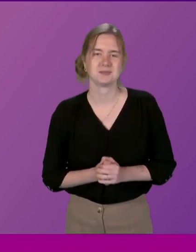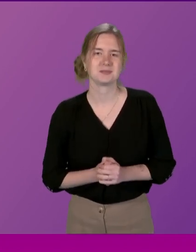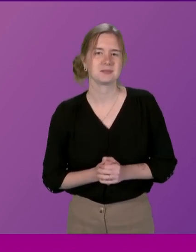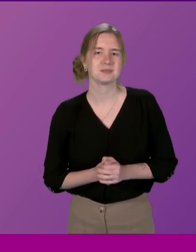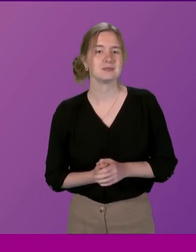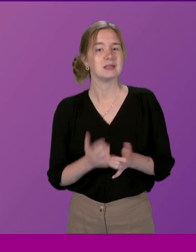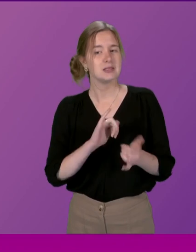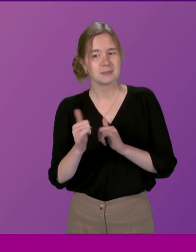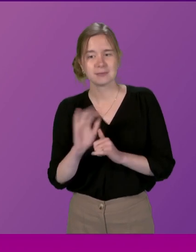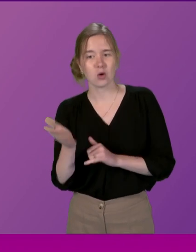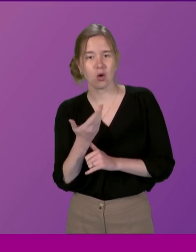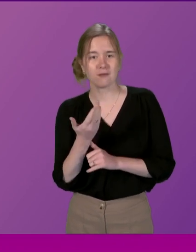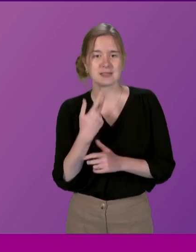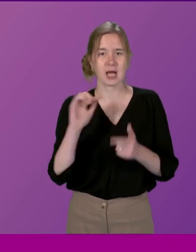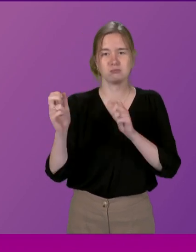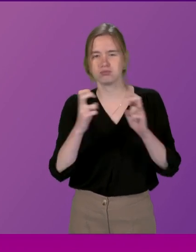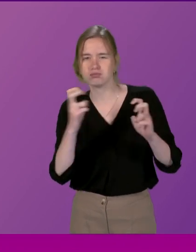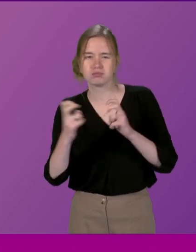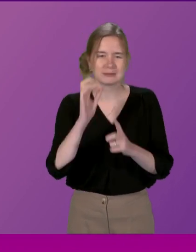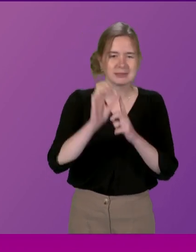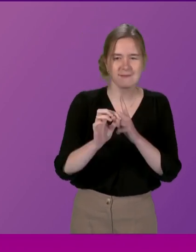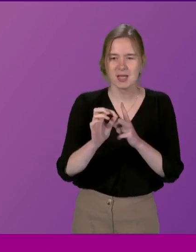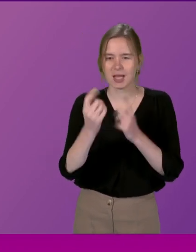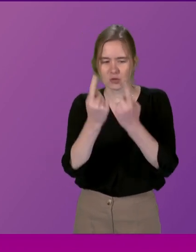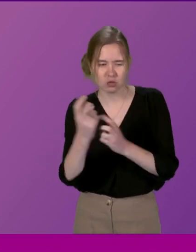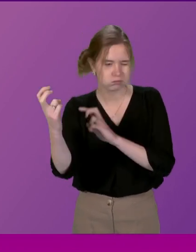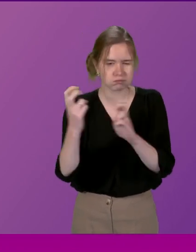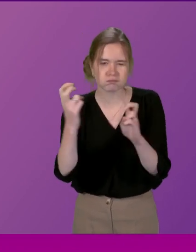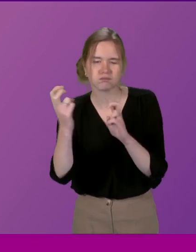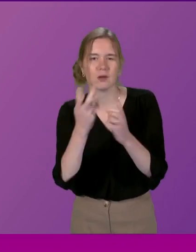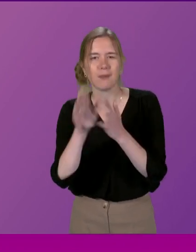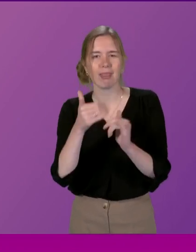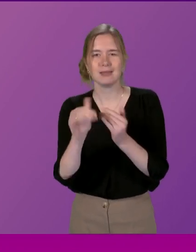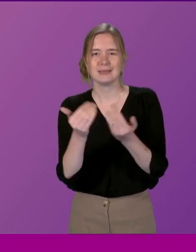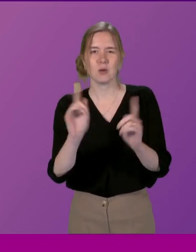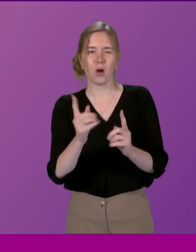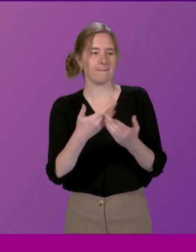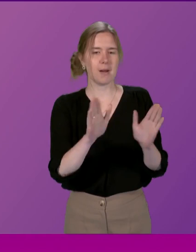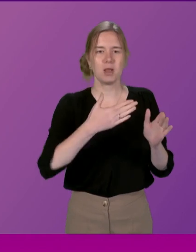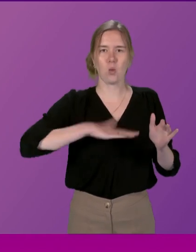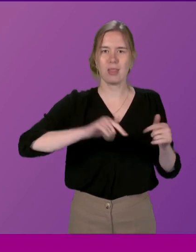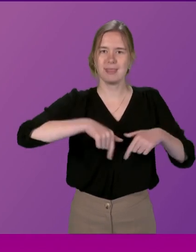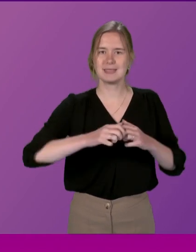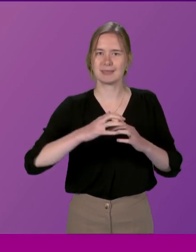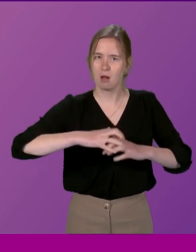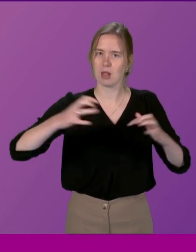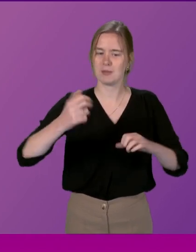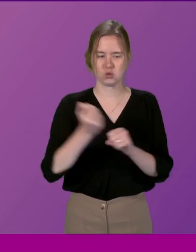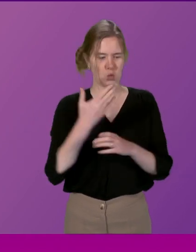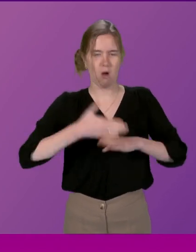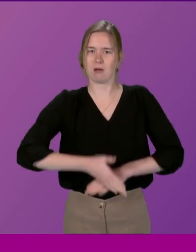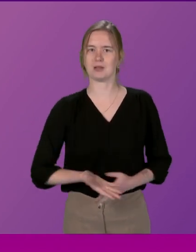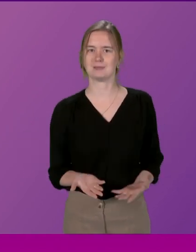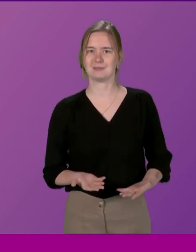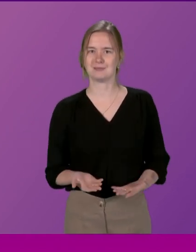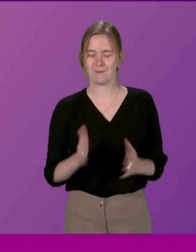not all of us get involved in a rammy over a certain issue in this place But at the end of the day the public just want this place to do the job, to do